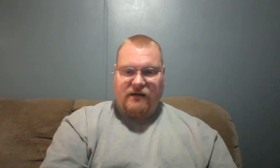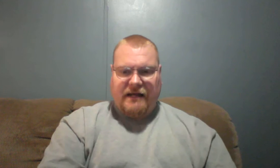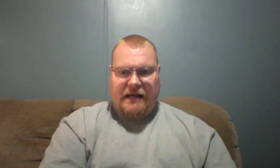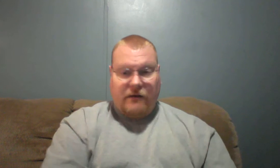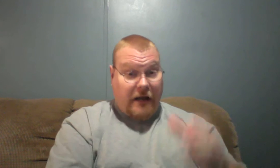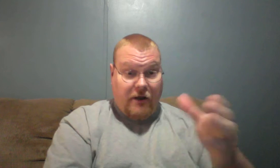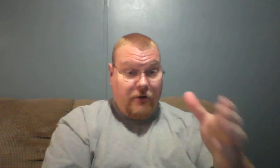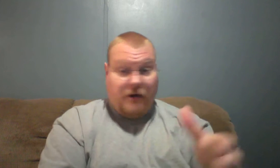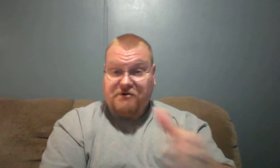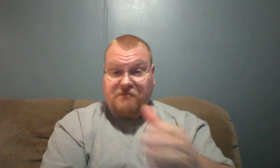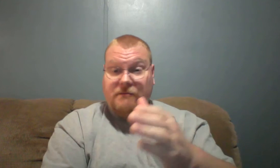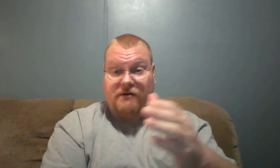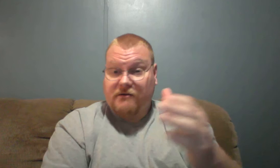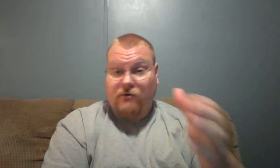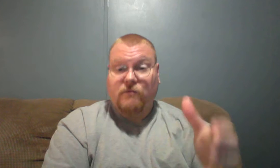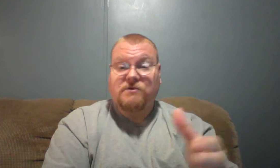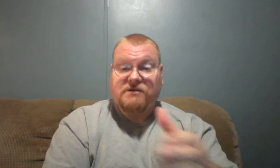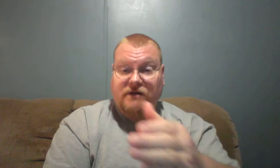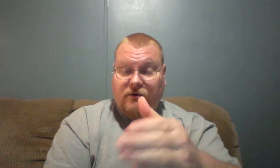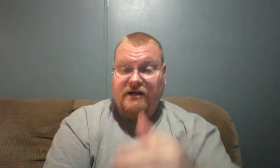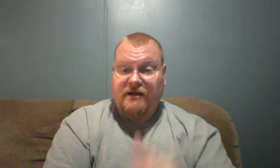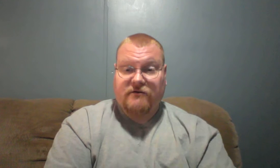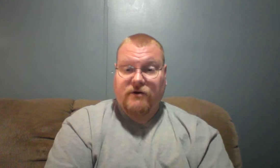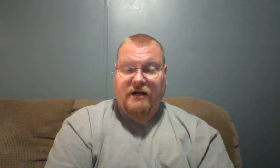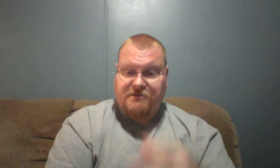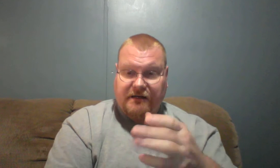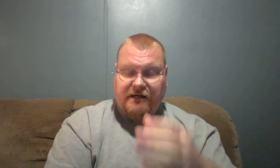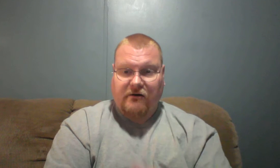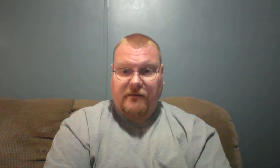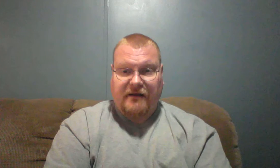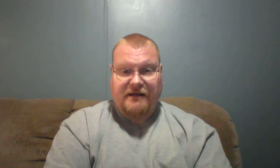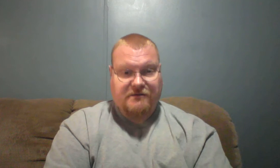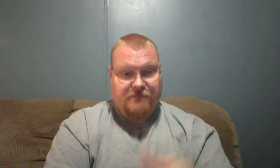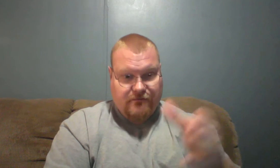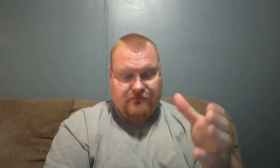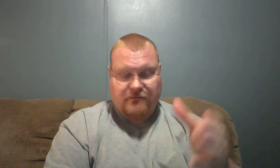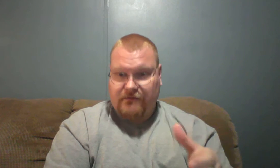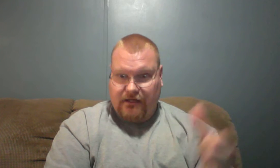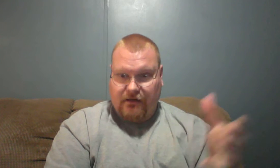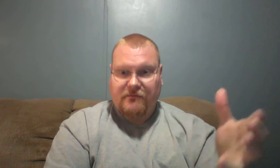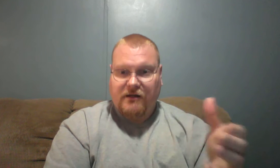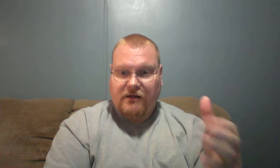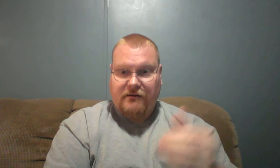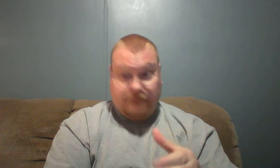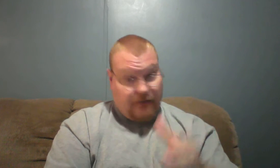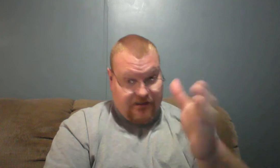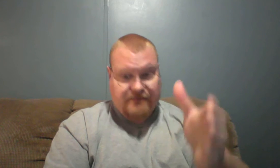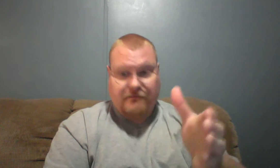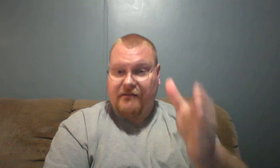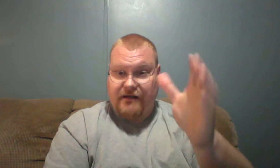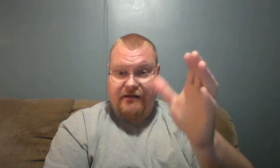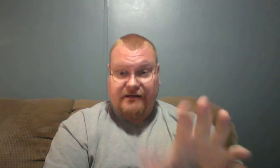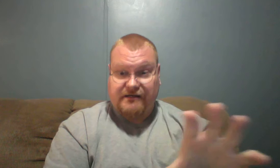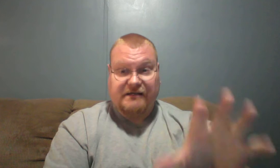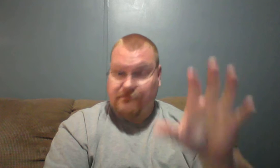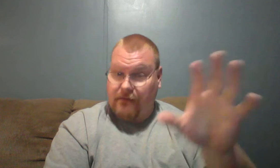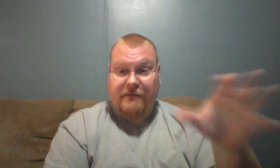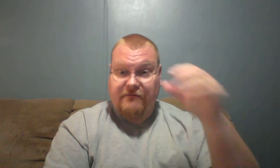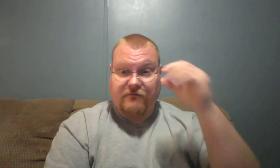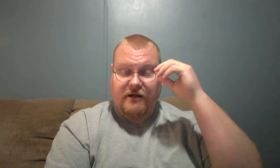minute, and who knows, maybe the Lord wants us to go in a different direction by talking about this, but, you know, maybe this might, this lesson might be for another